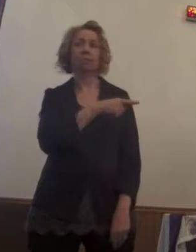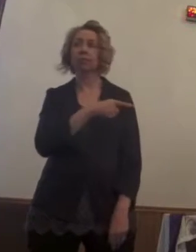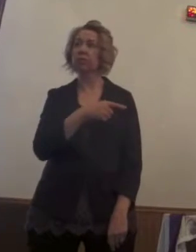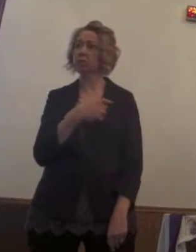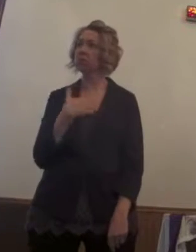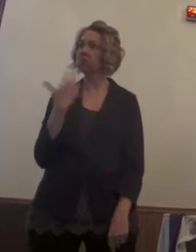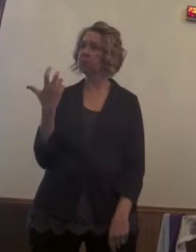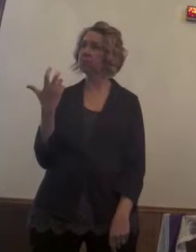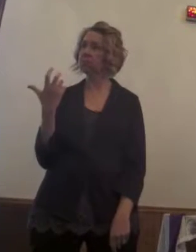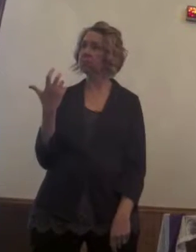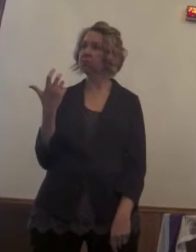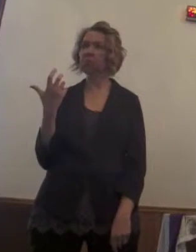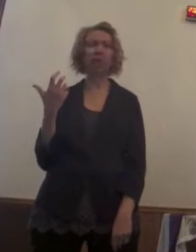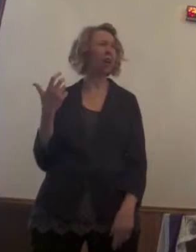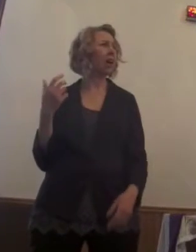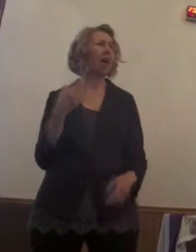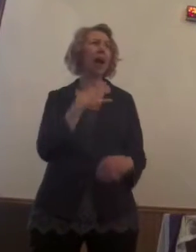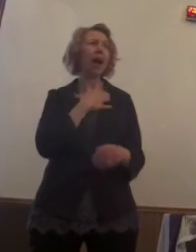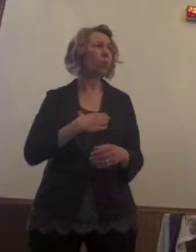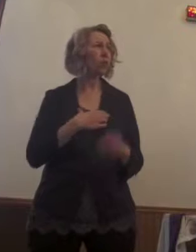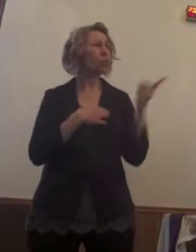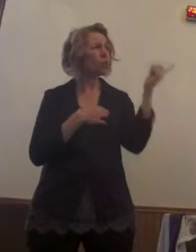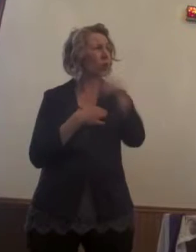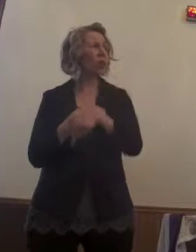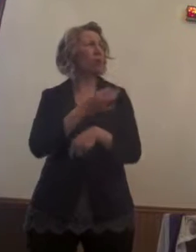We'd still have our brother with us.